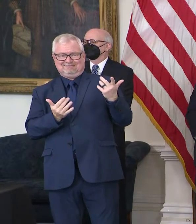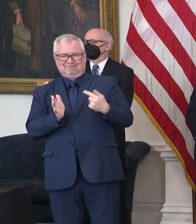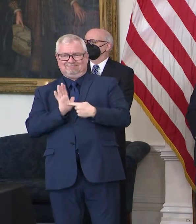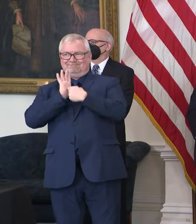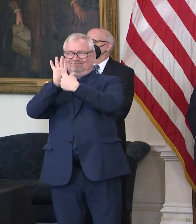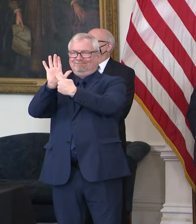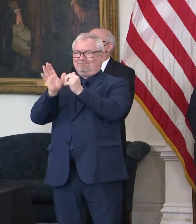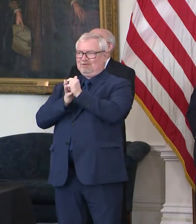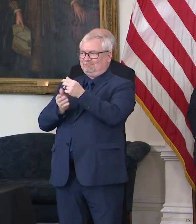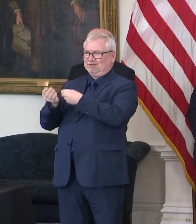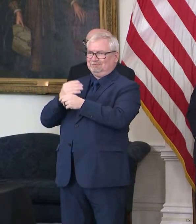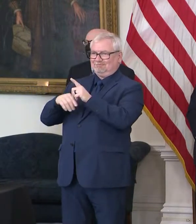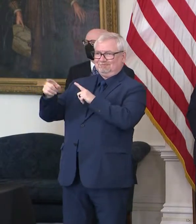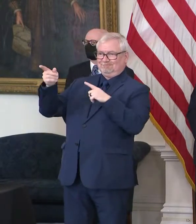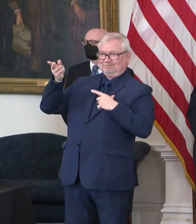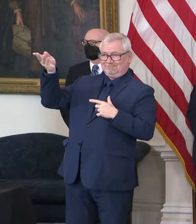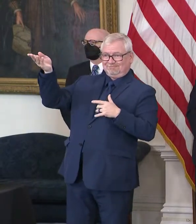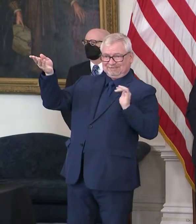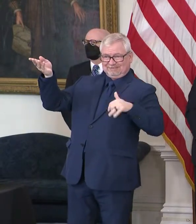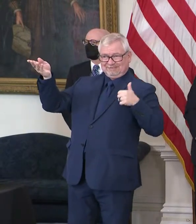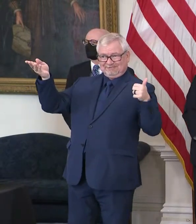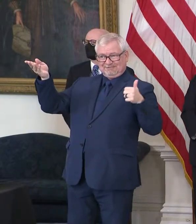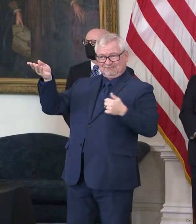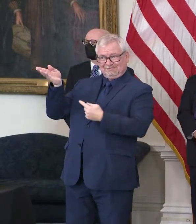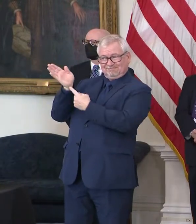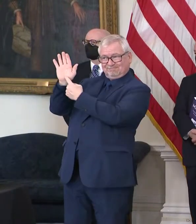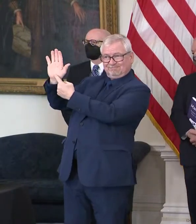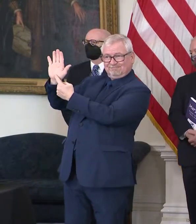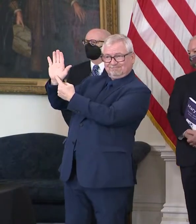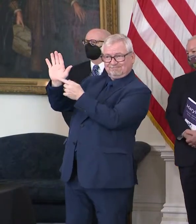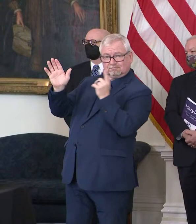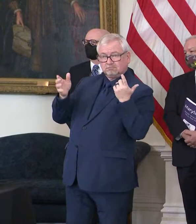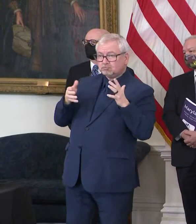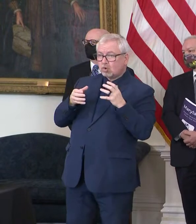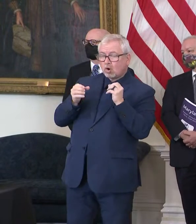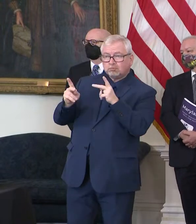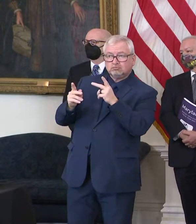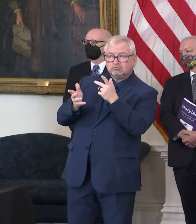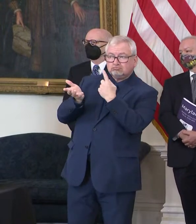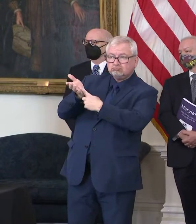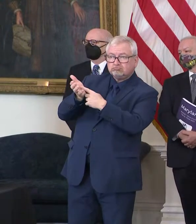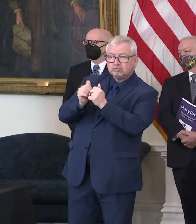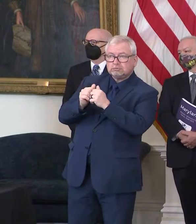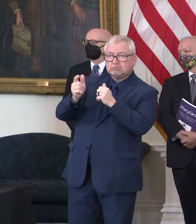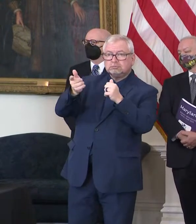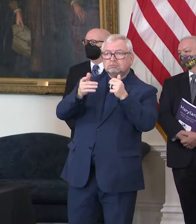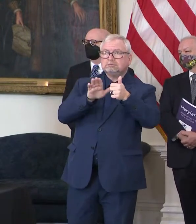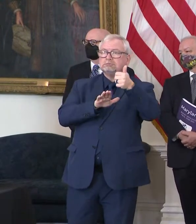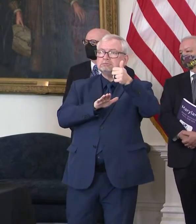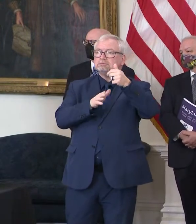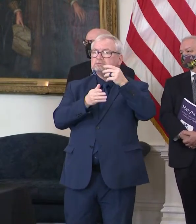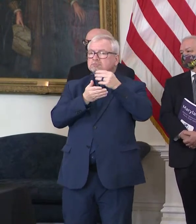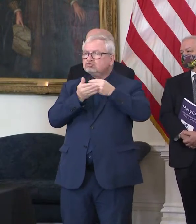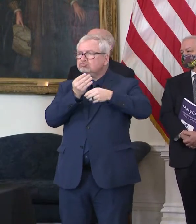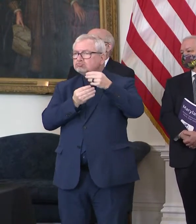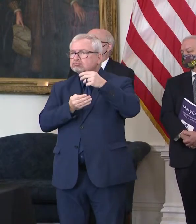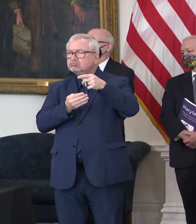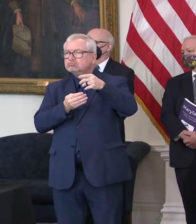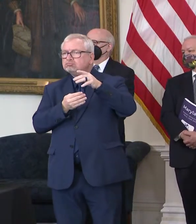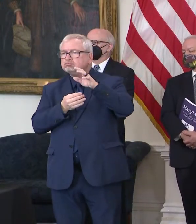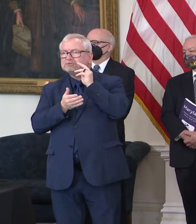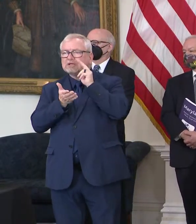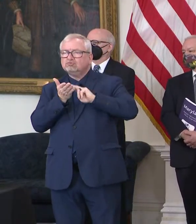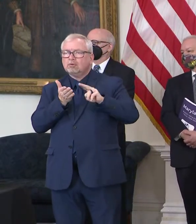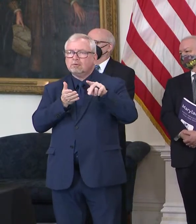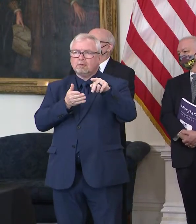You have an opportunity with, um, the secretary to have some priorities made and some, not going to give you both.